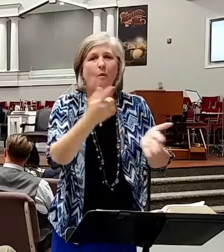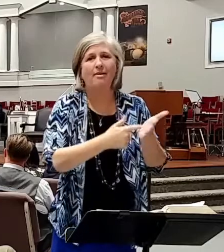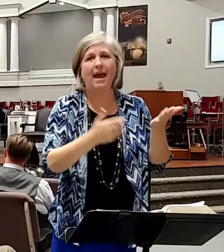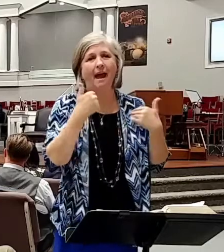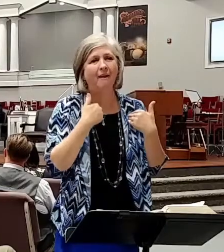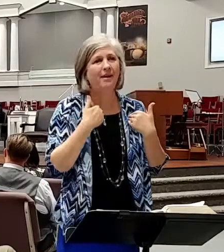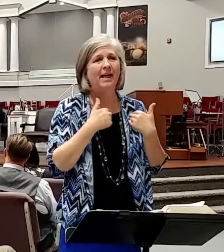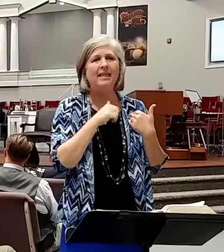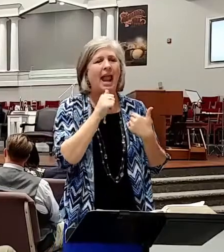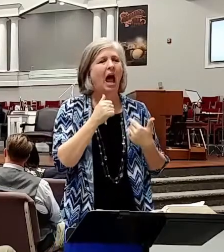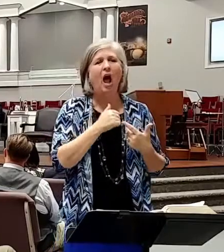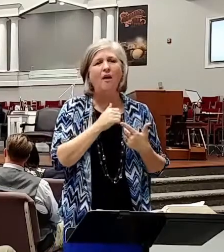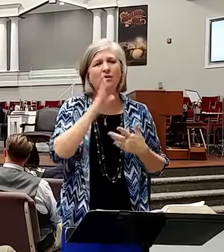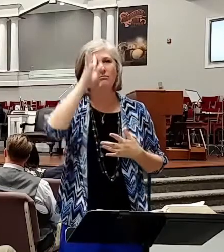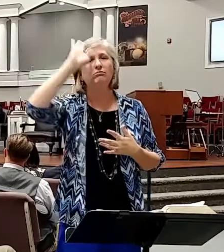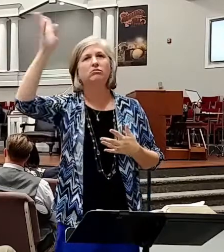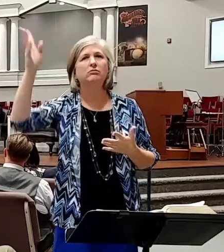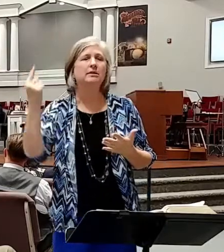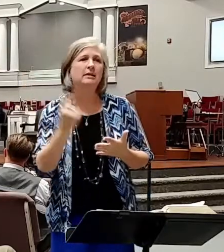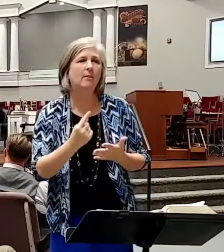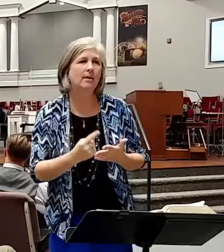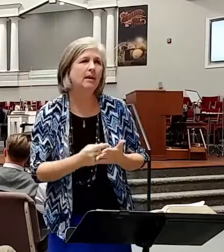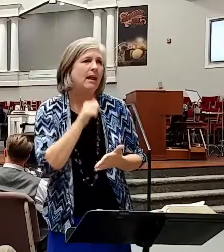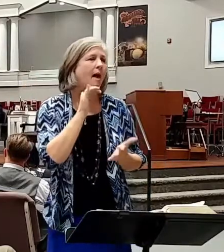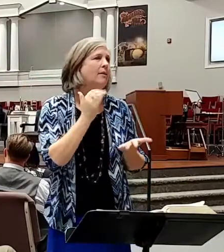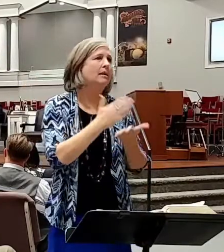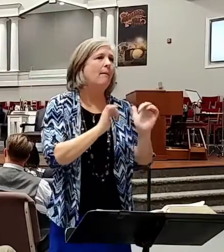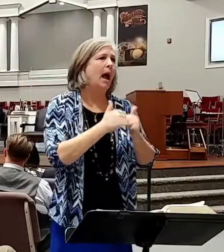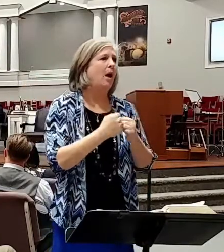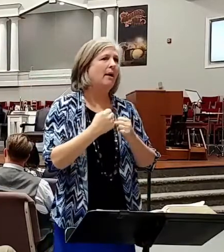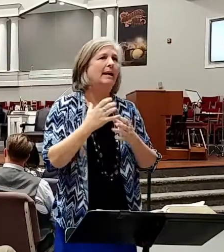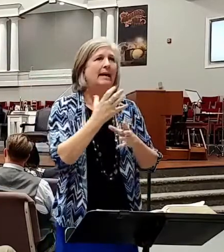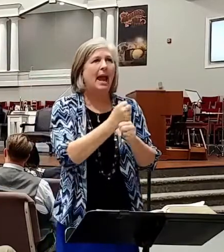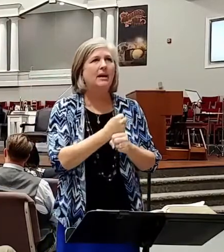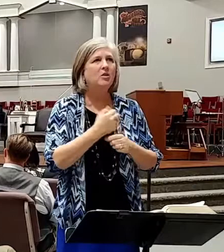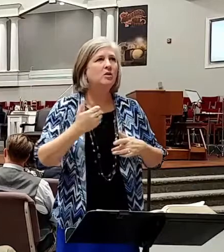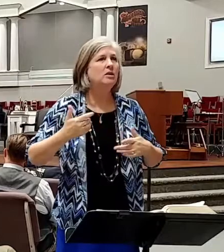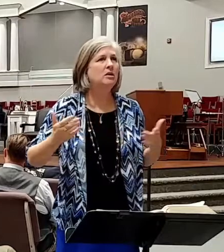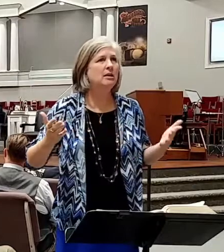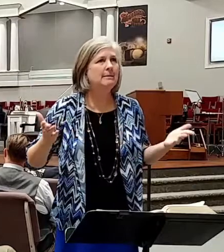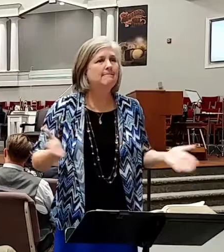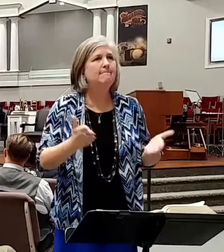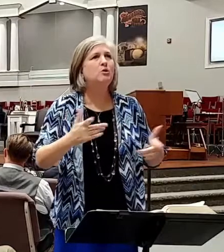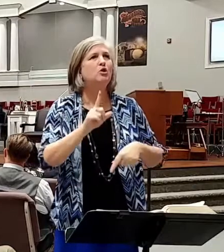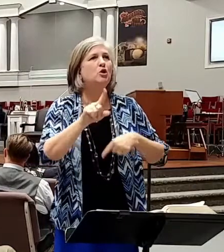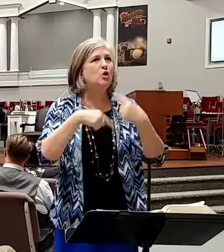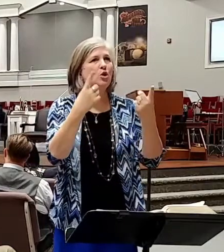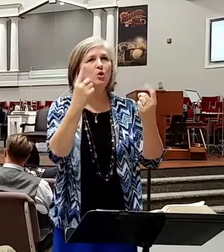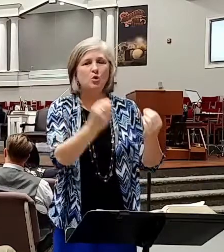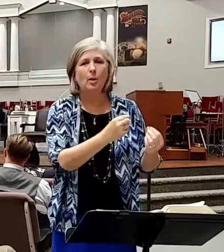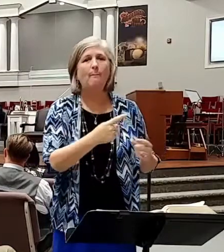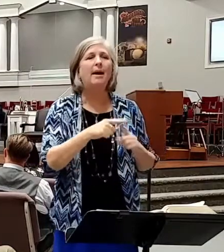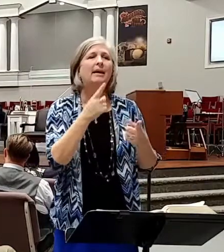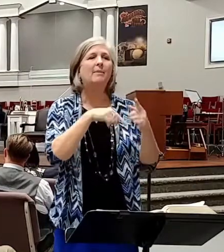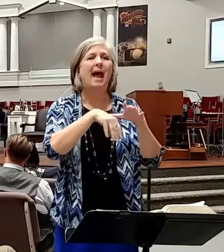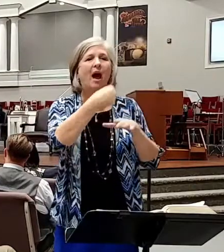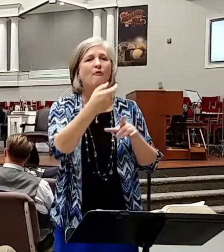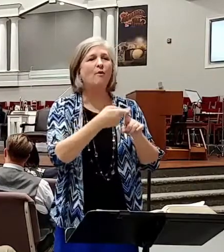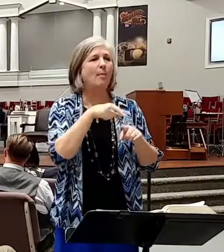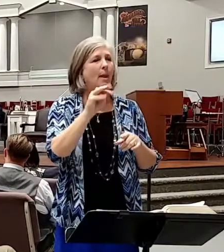manufacture it they don't have to somehow muster it up somehow it just comes out of them because it's a natural progression from what